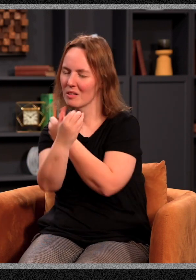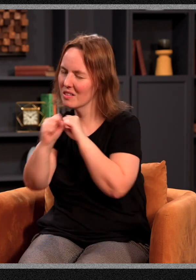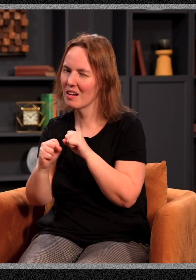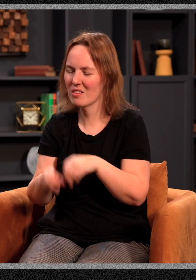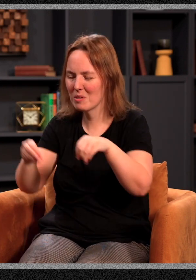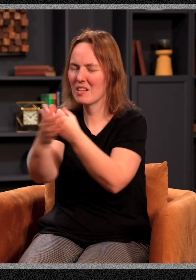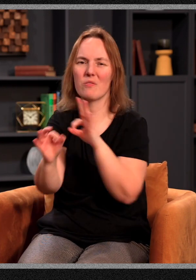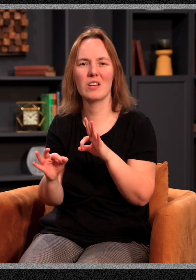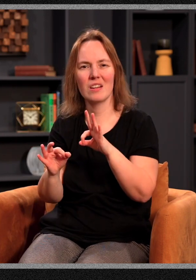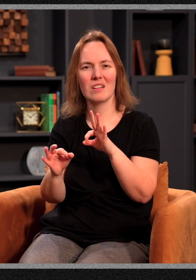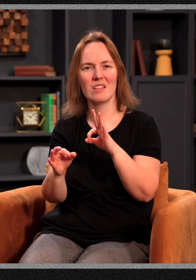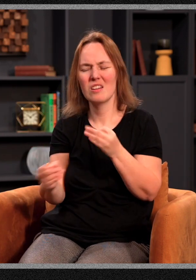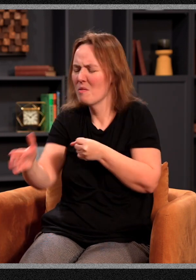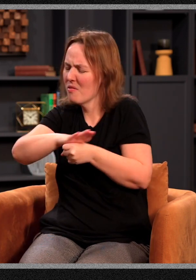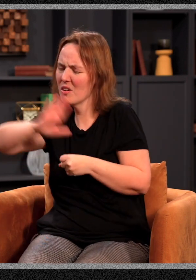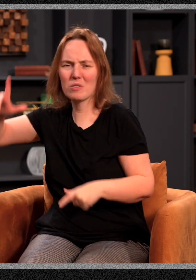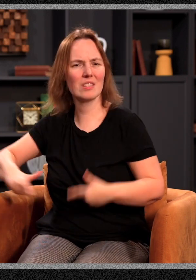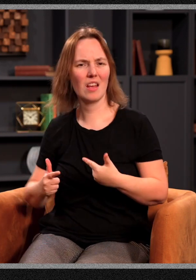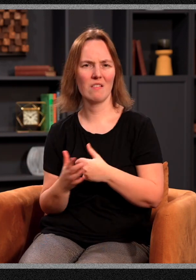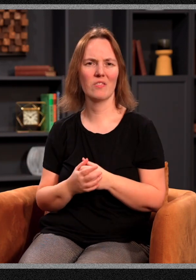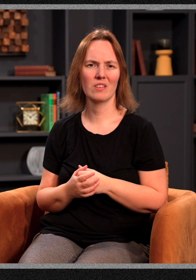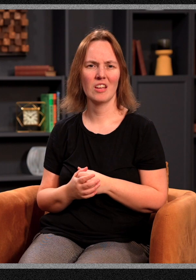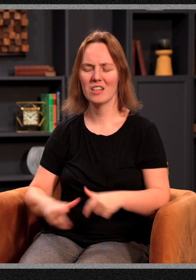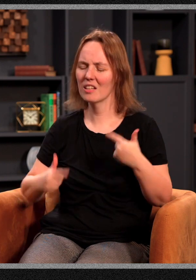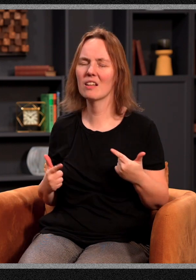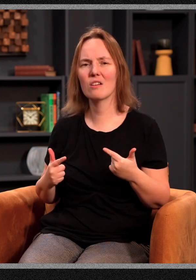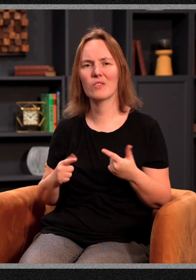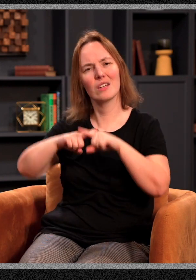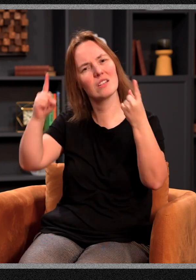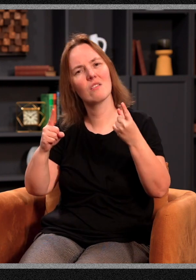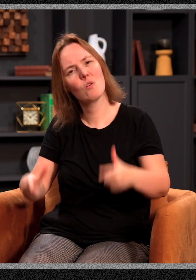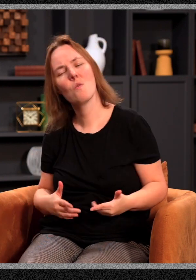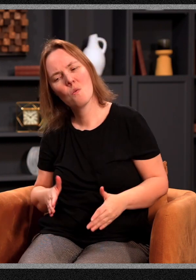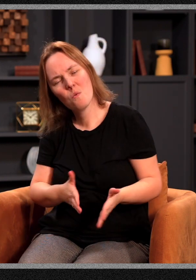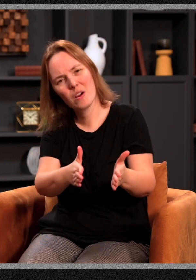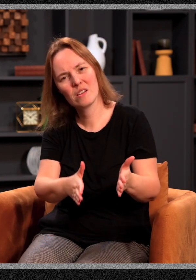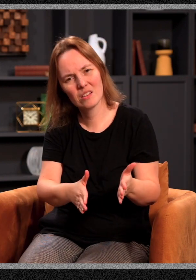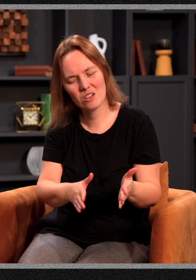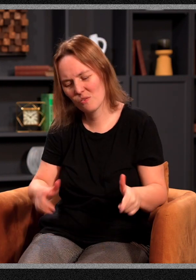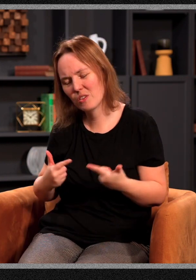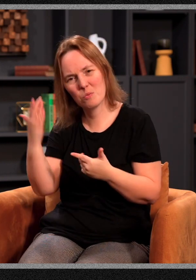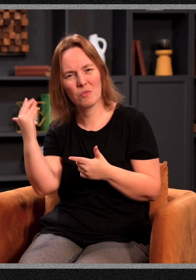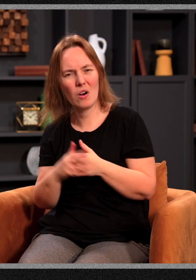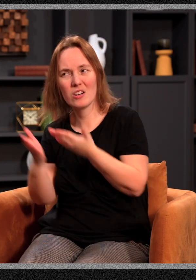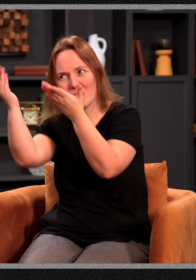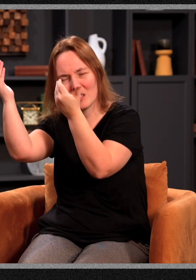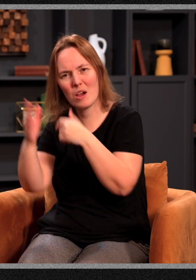saved, to be set free, to be filled with his life and to live in a different way than you've ever lived before and to expect